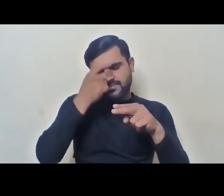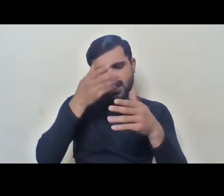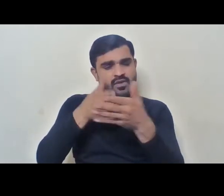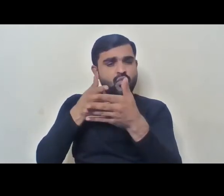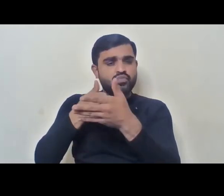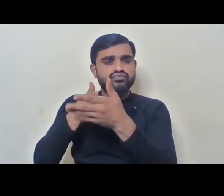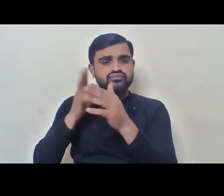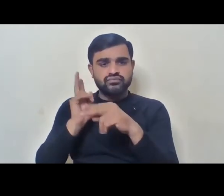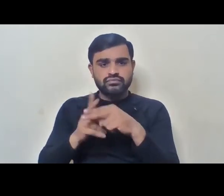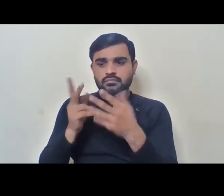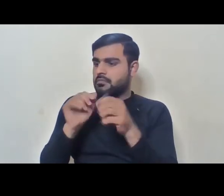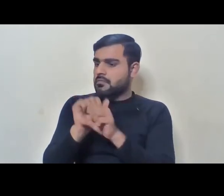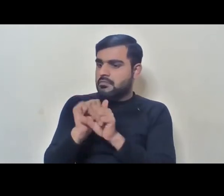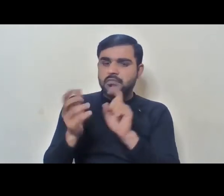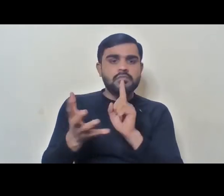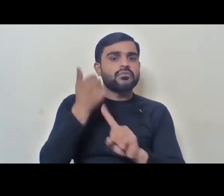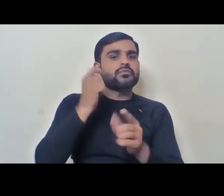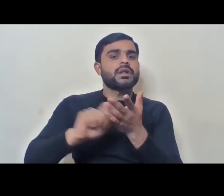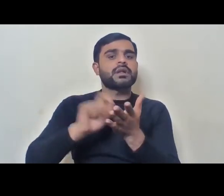unable to get a scribe.